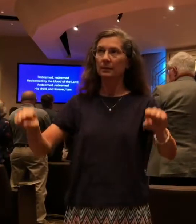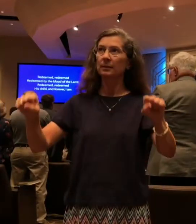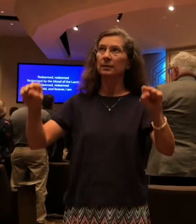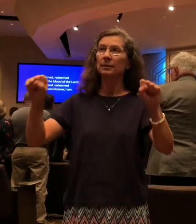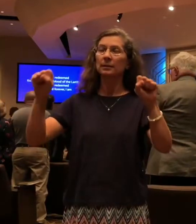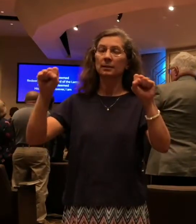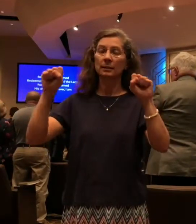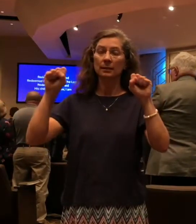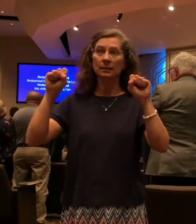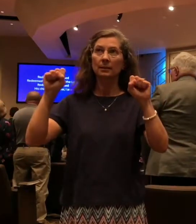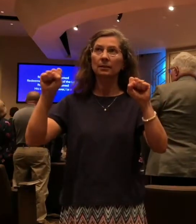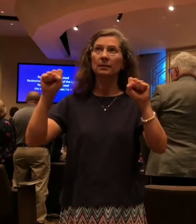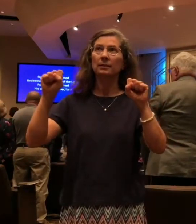redeemed, redeemed,